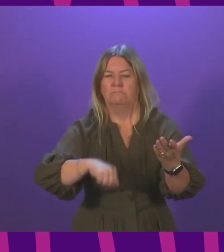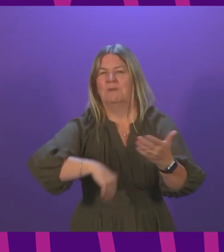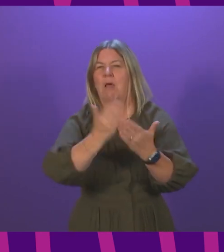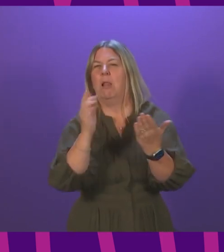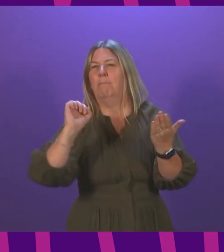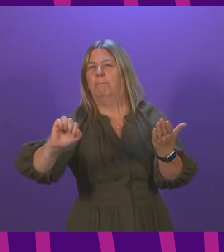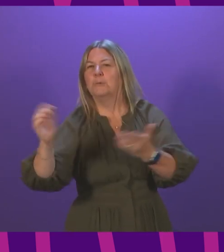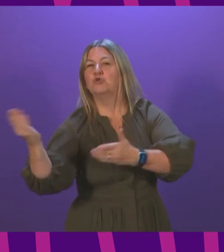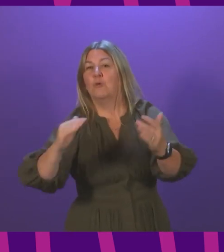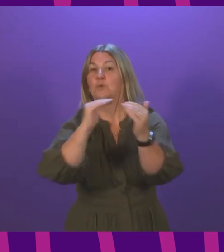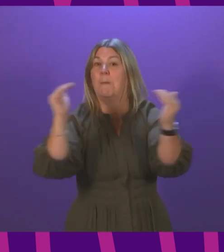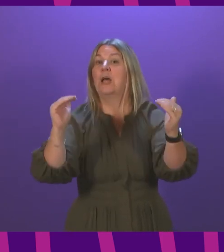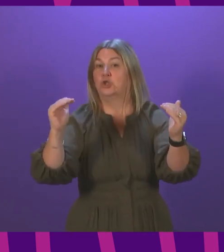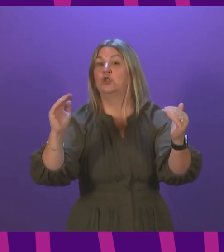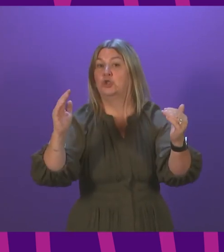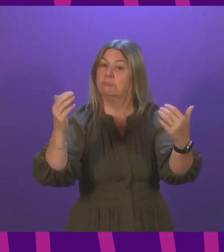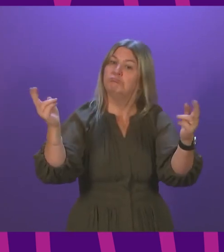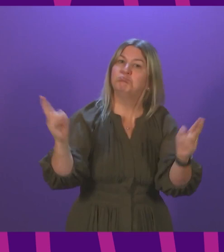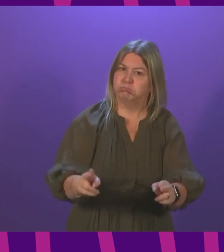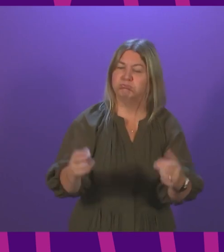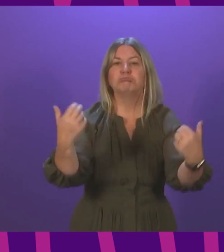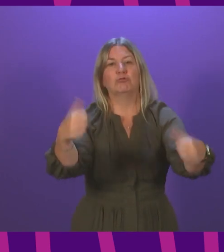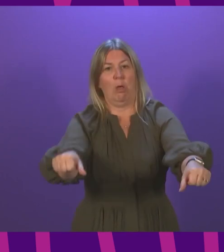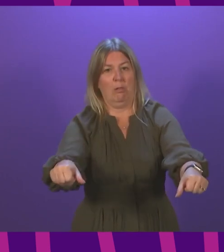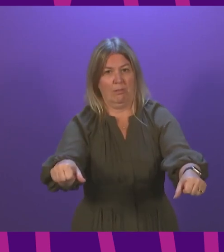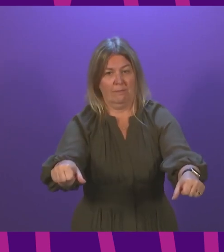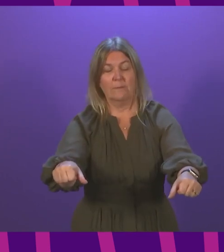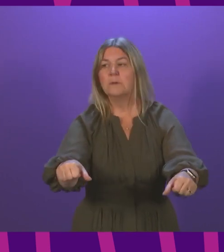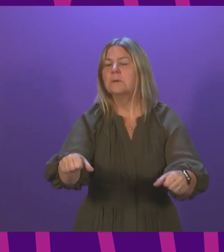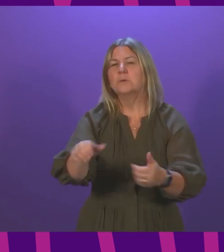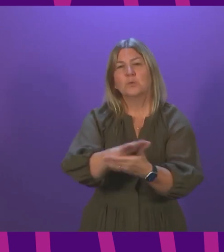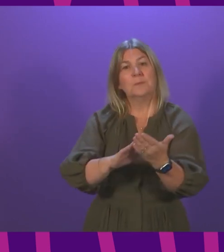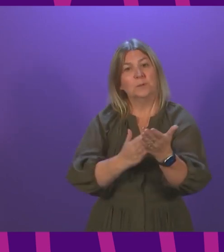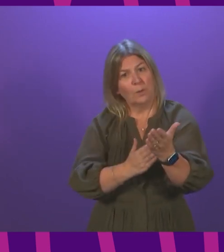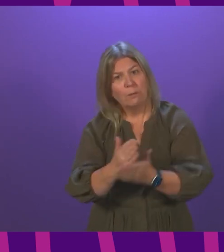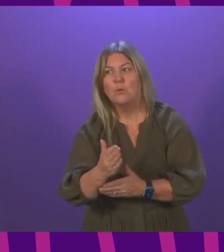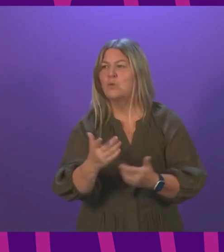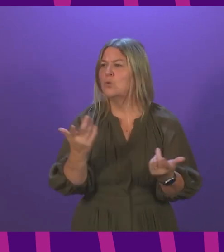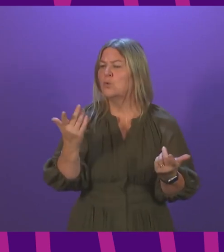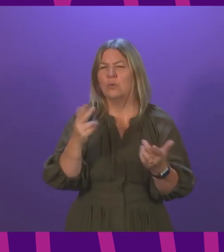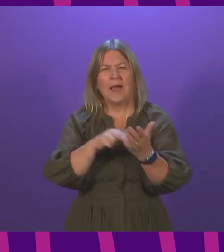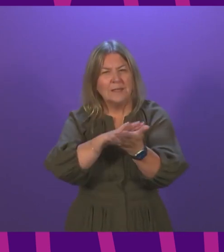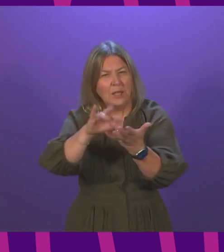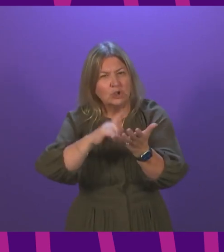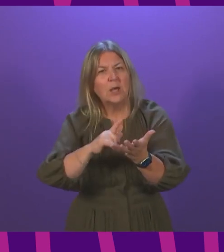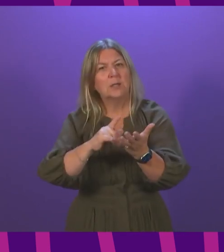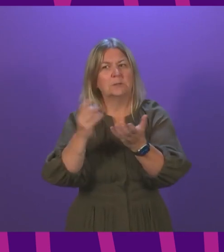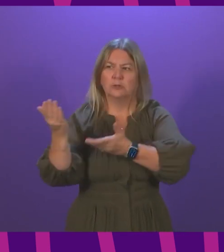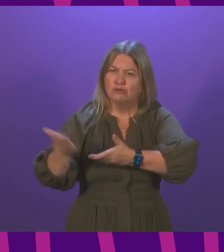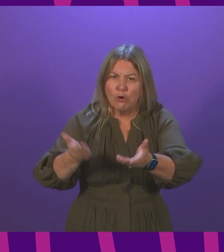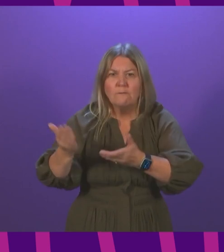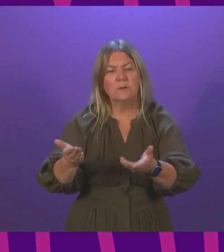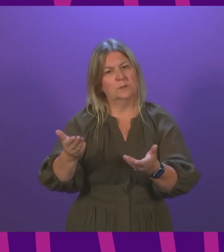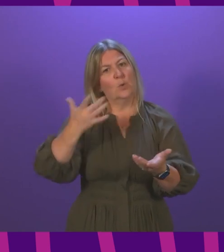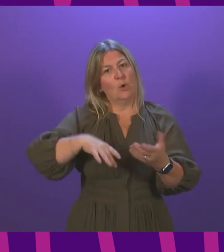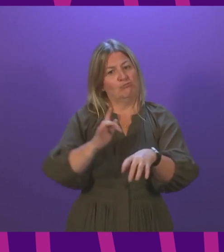right now, but what we also want to do is make sure that through all of the more generalist NHS provision clinicians